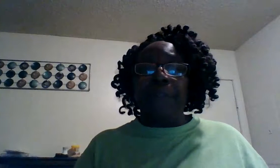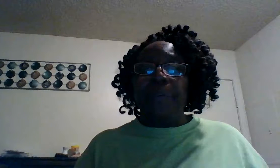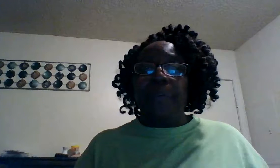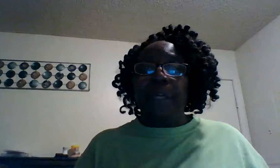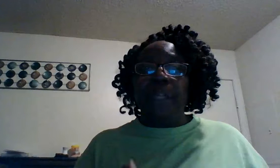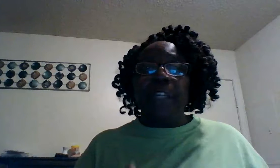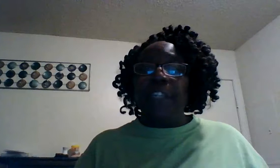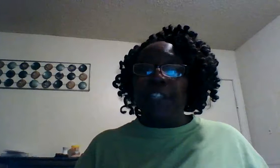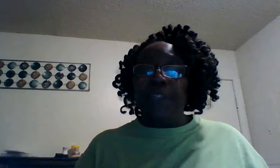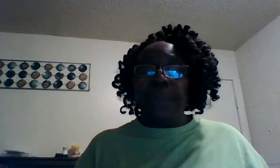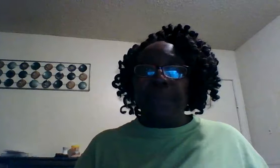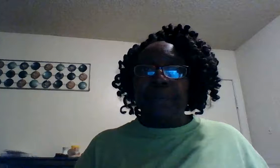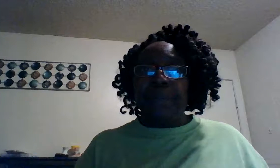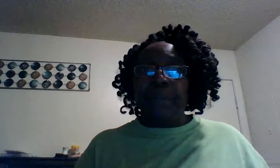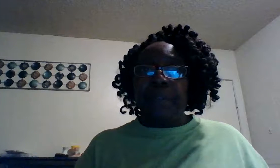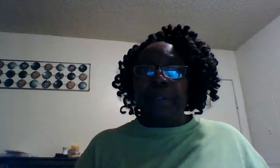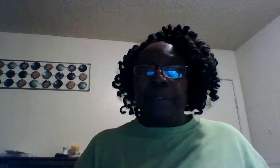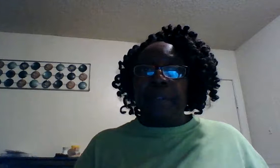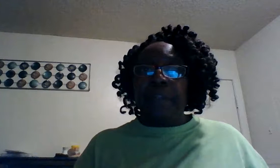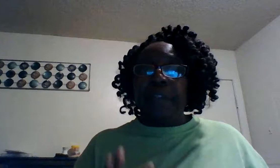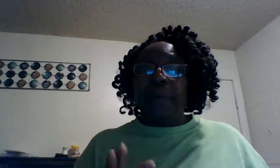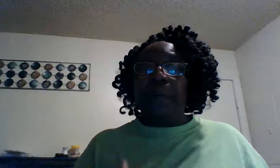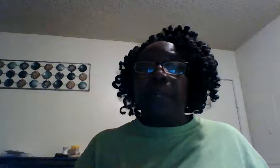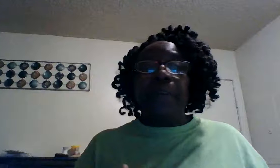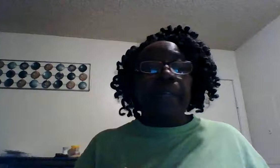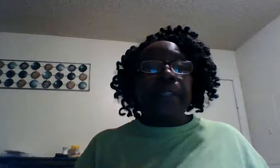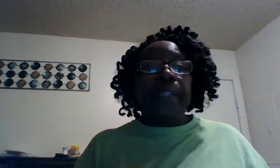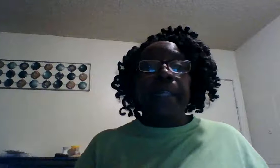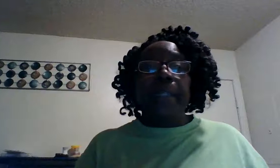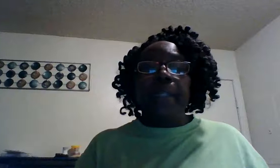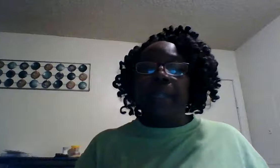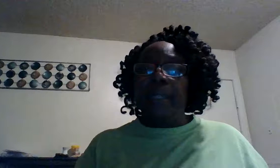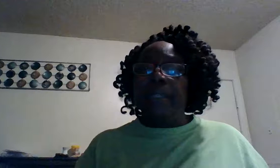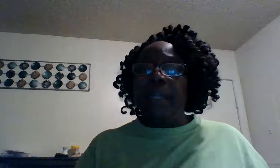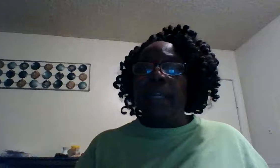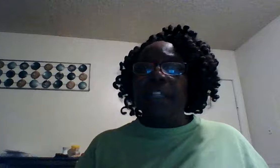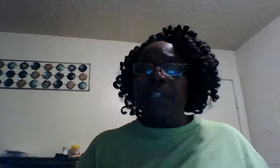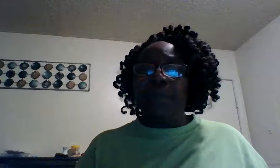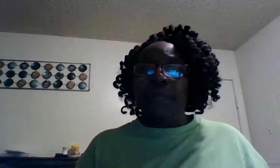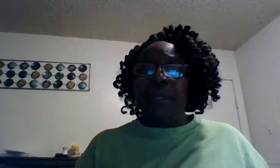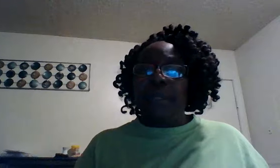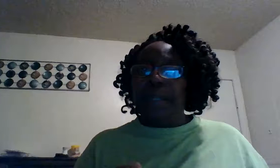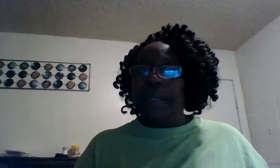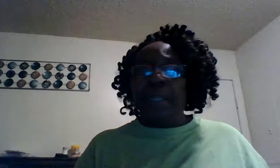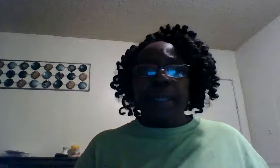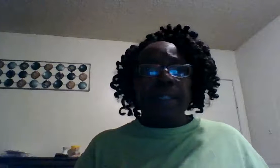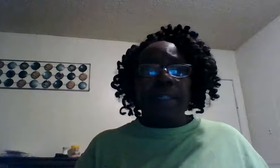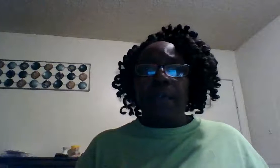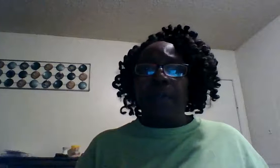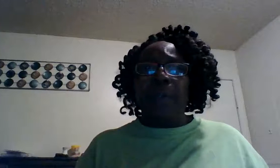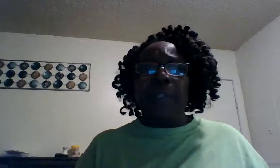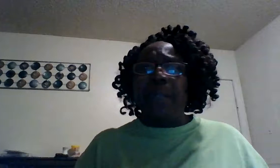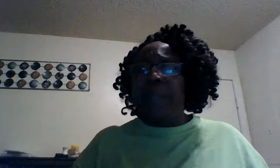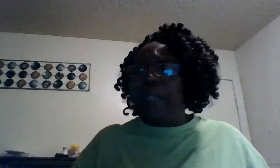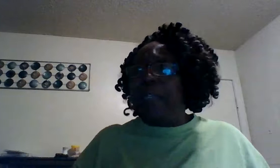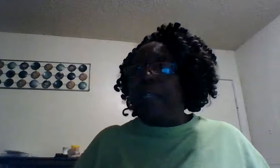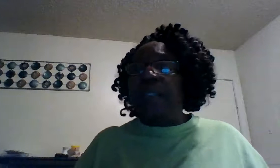you and in you for the greater is he that is in you than he that is in the world then then this